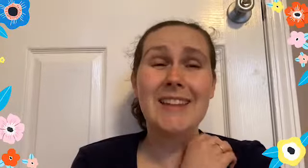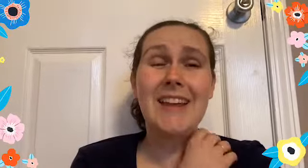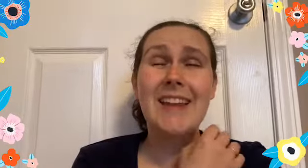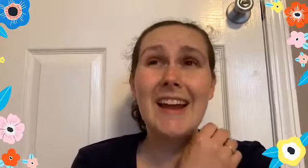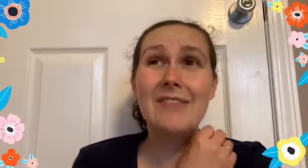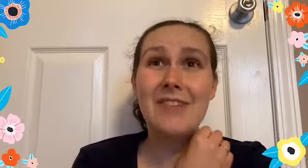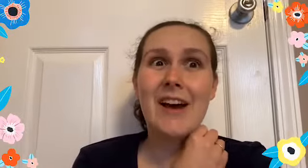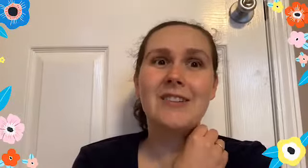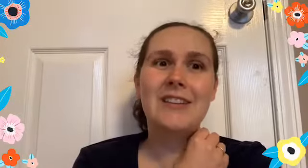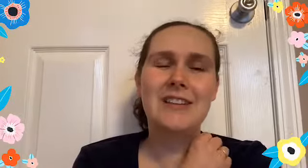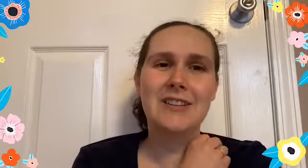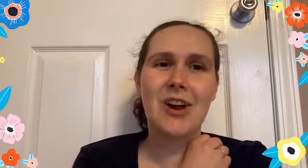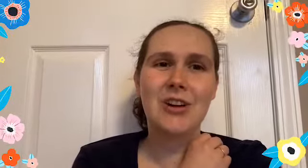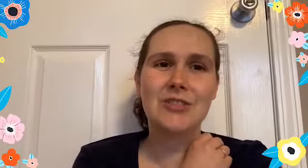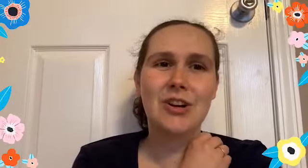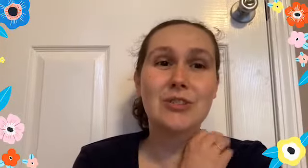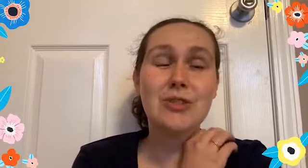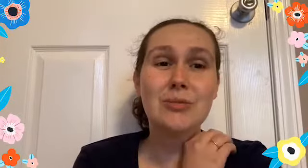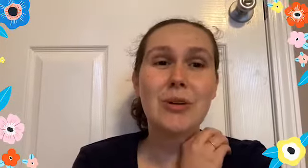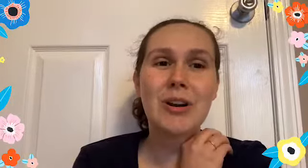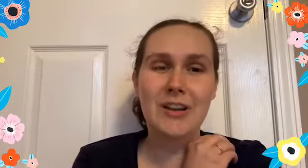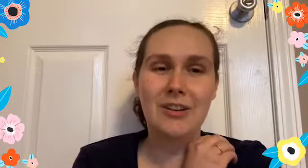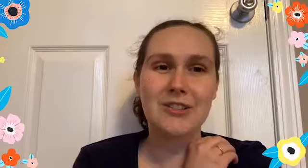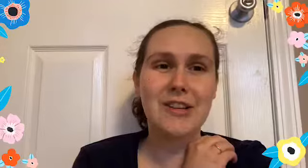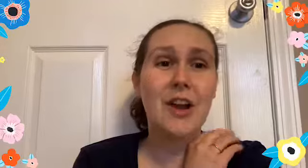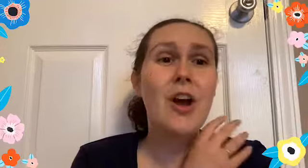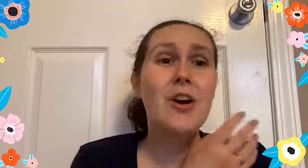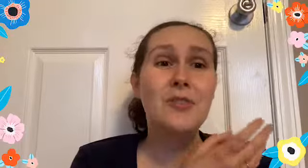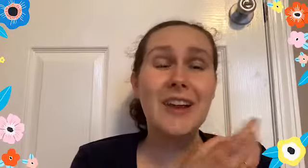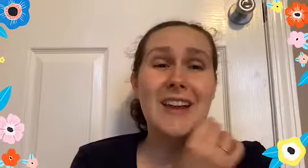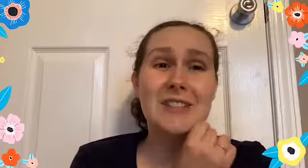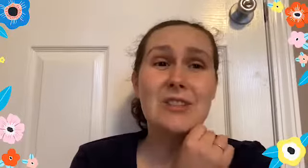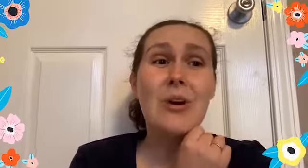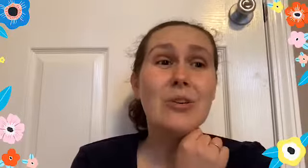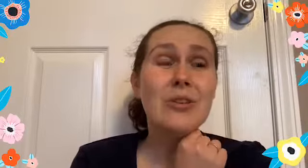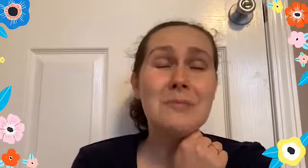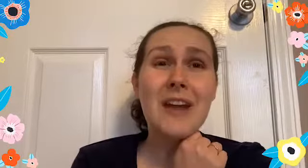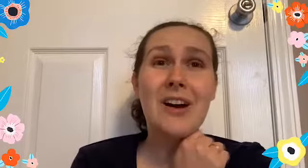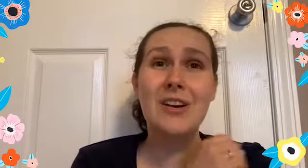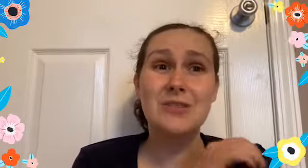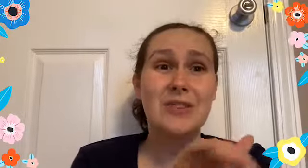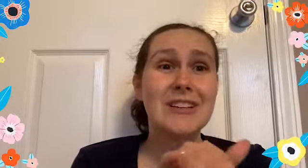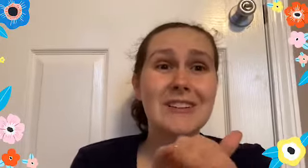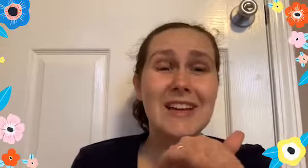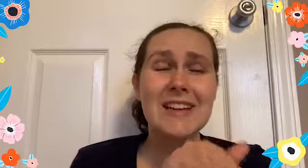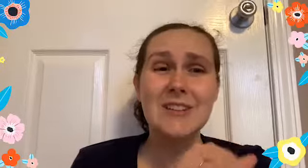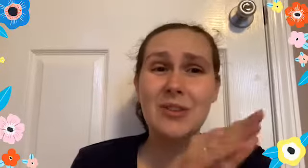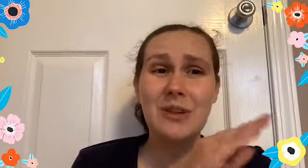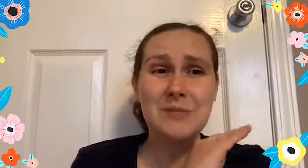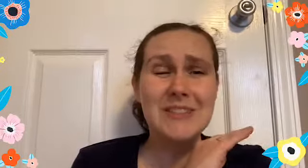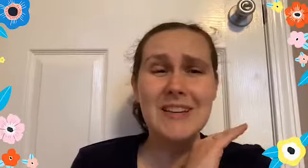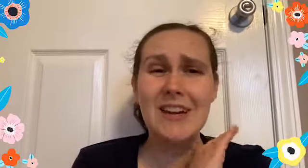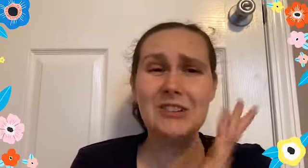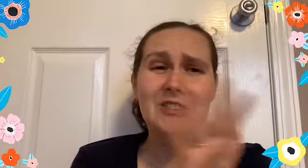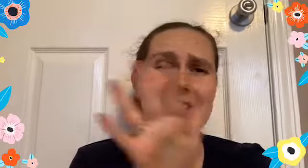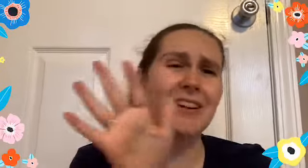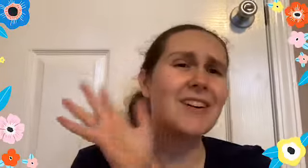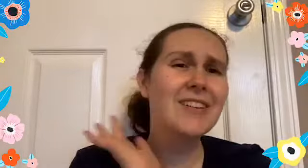and they have found that these cards are super encouraging for kids. So you can make cards for little kids all the way up to teenagers. They're all